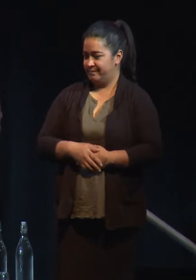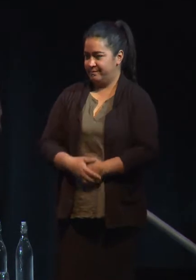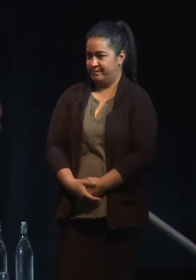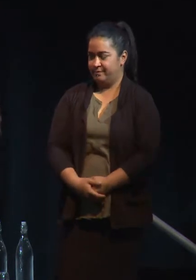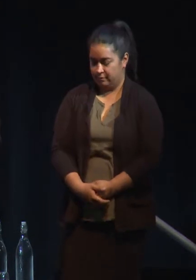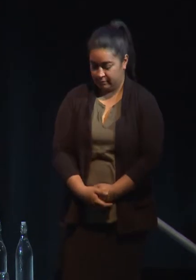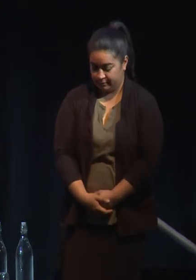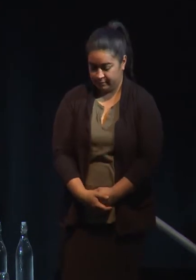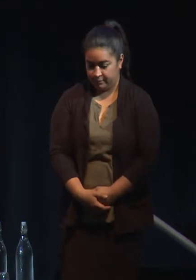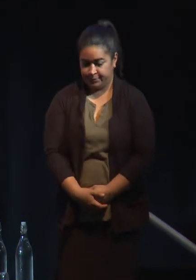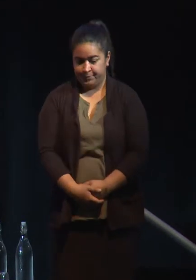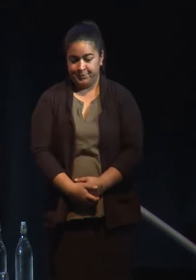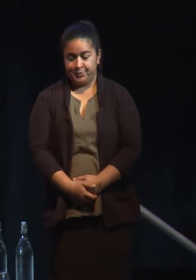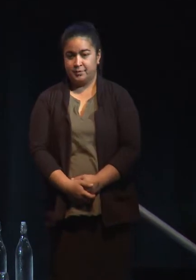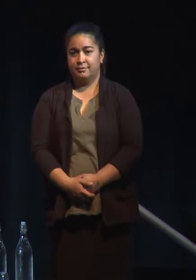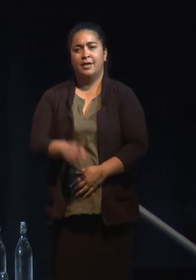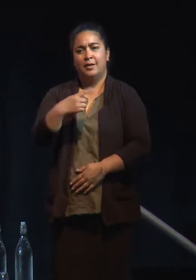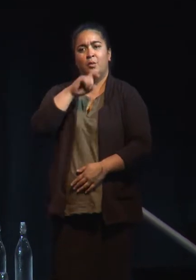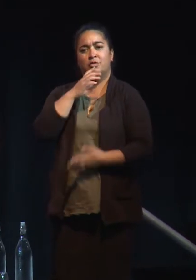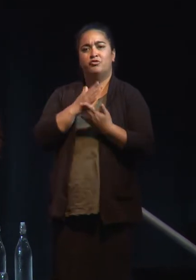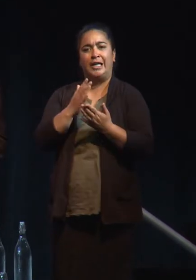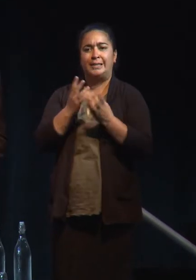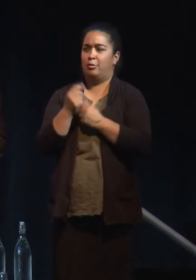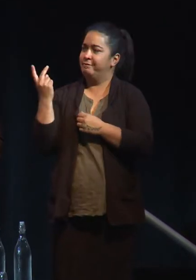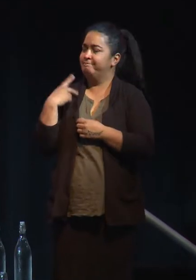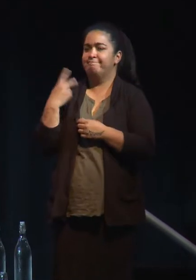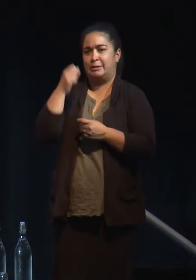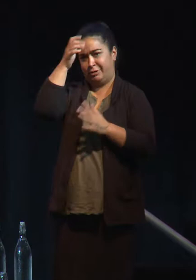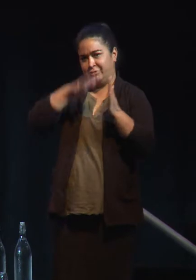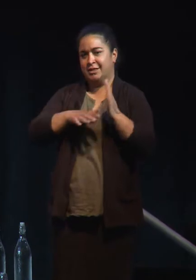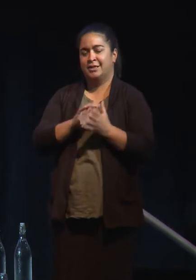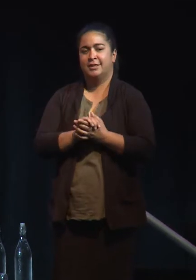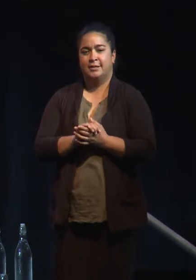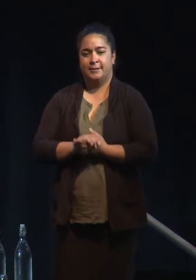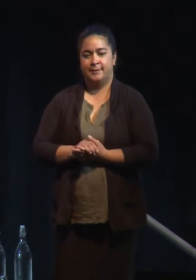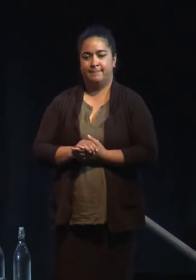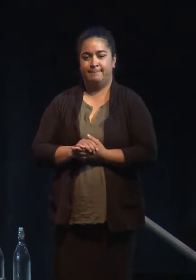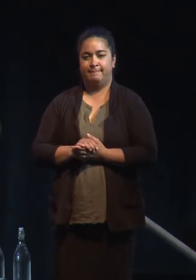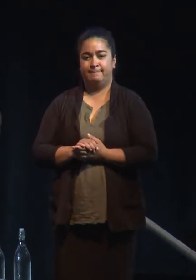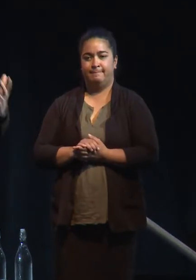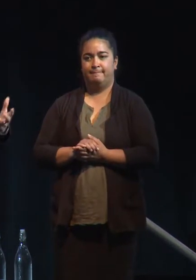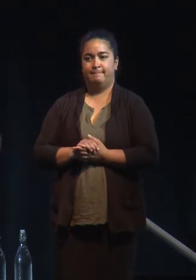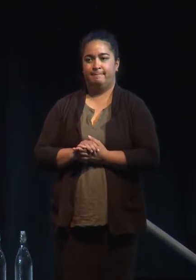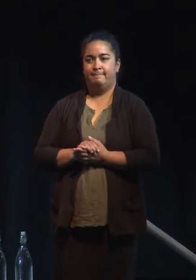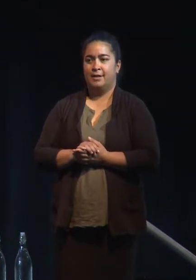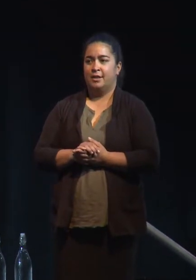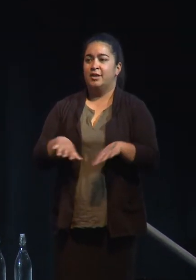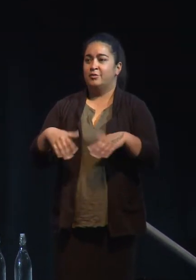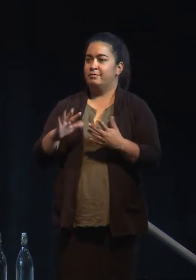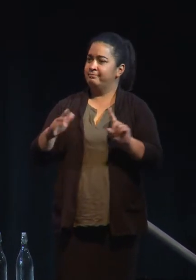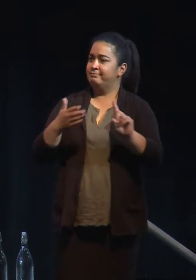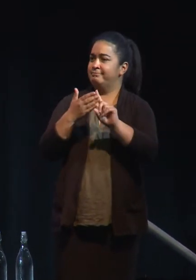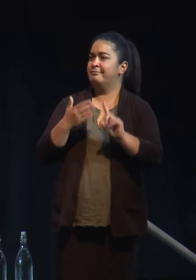We're going to share some of our experiences and the goal here obviously is to